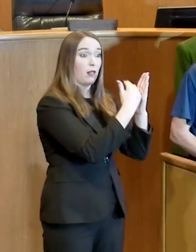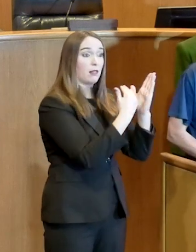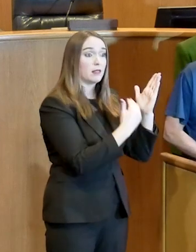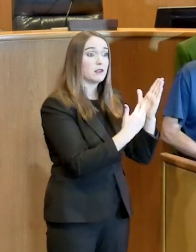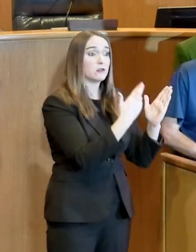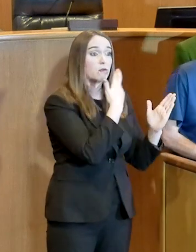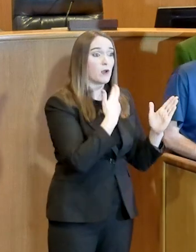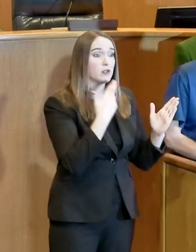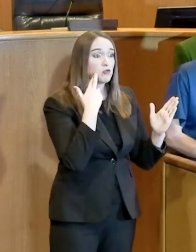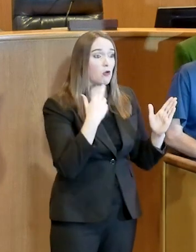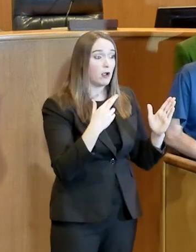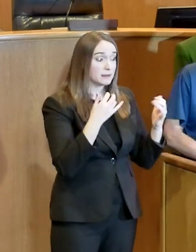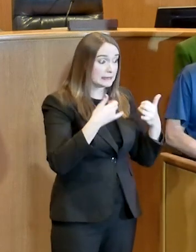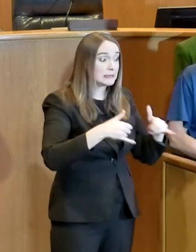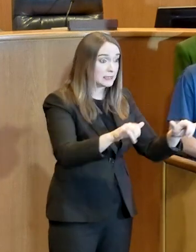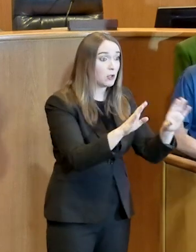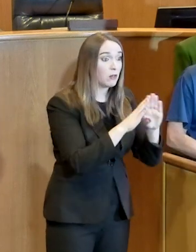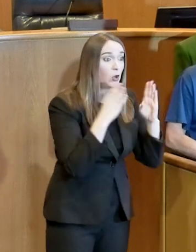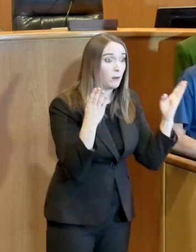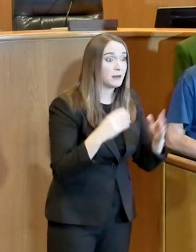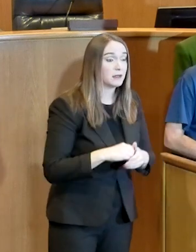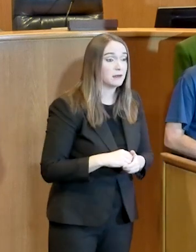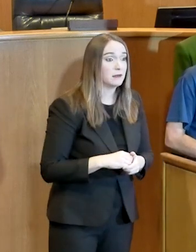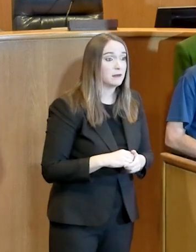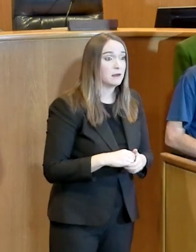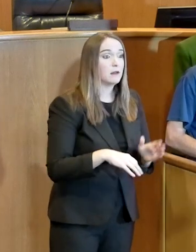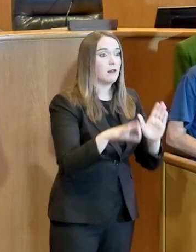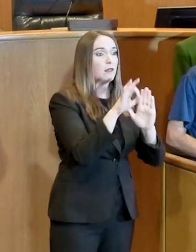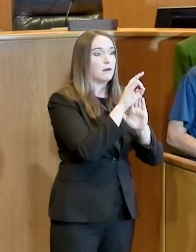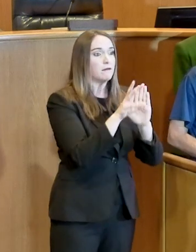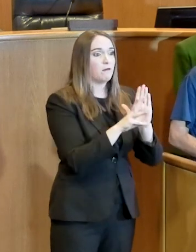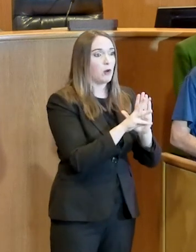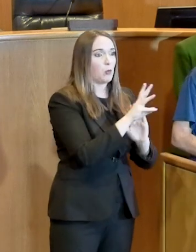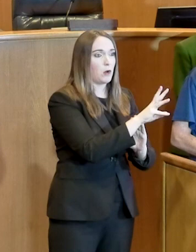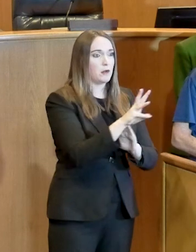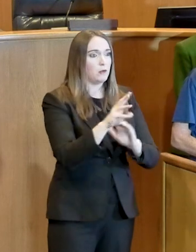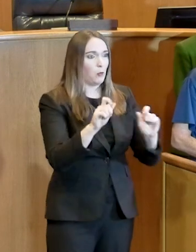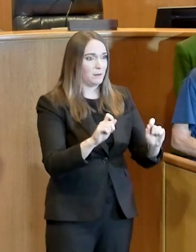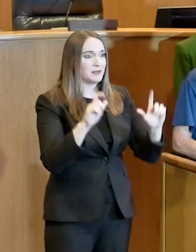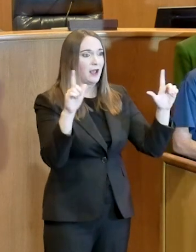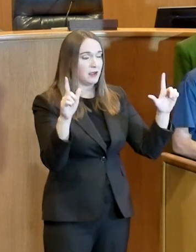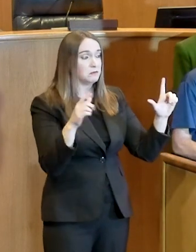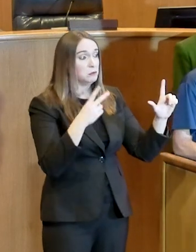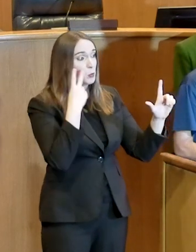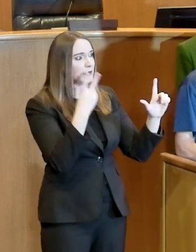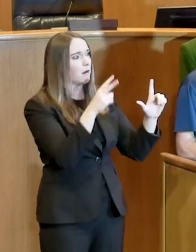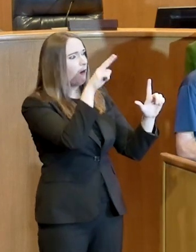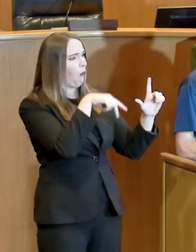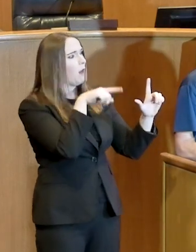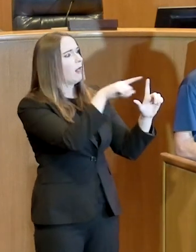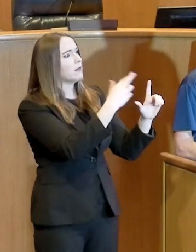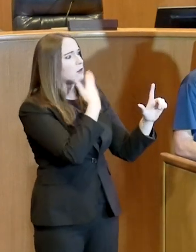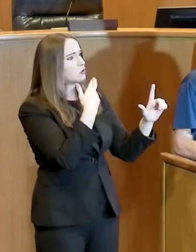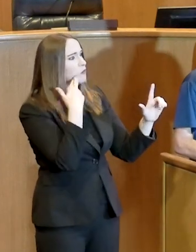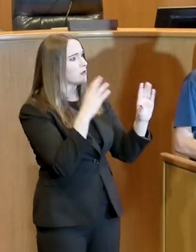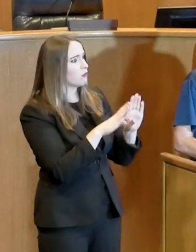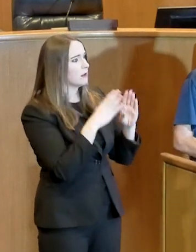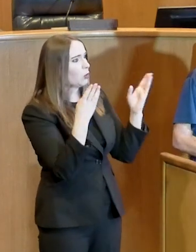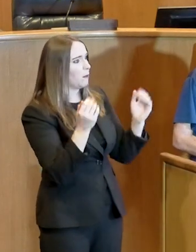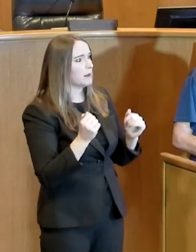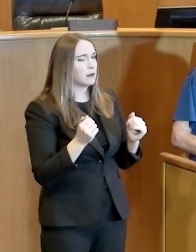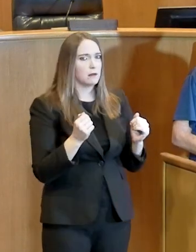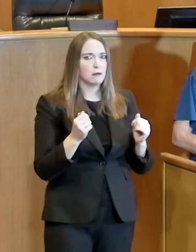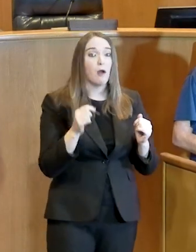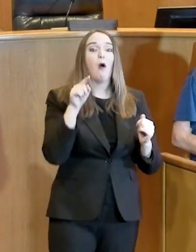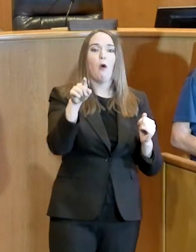time. Visit Fort Worth website will kind of help let you know which local places are still in business and what kind of services we